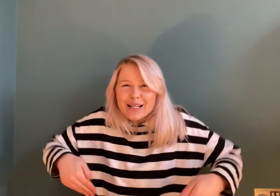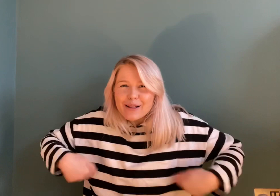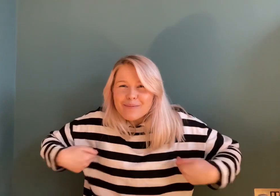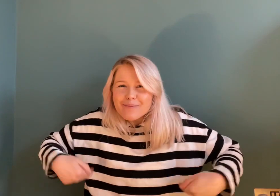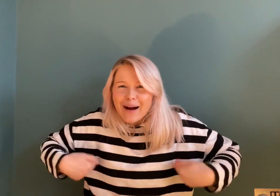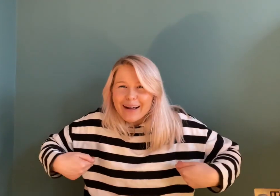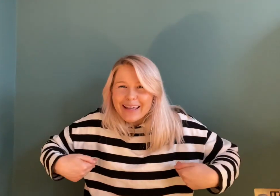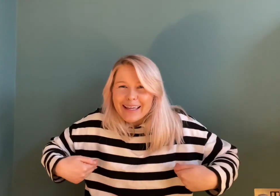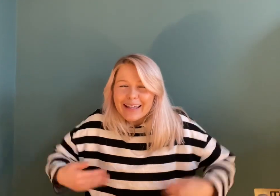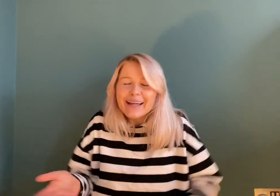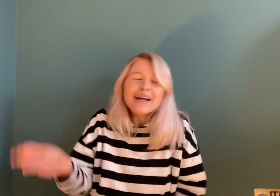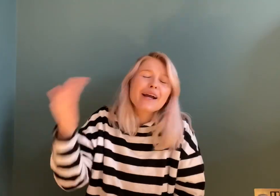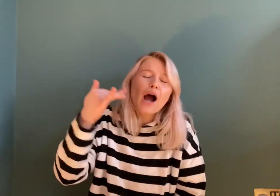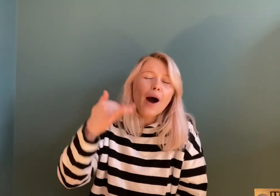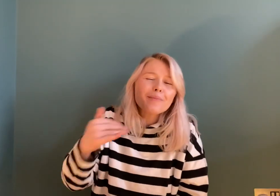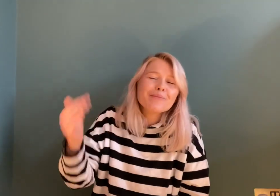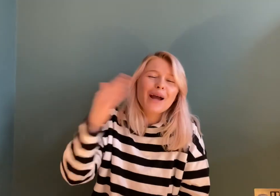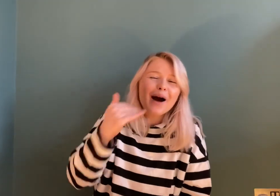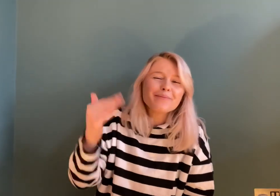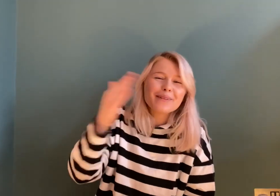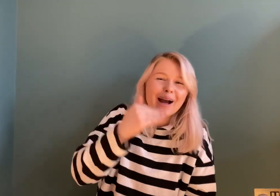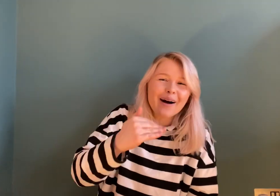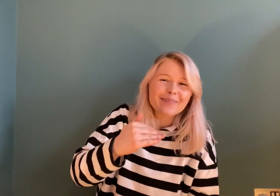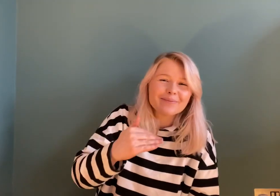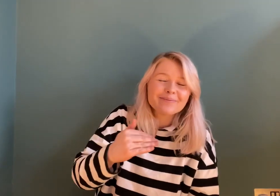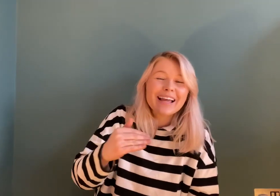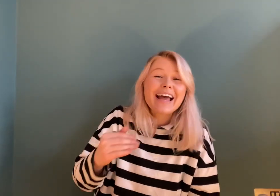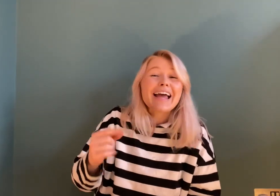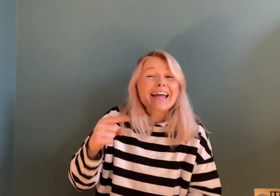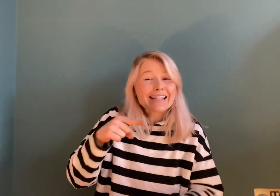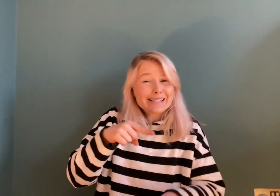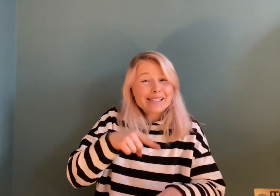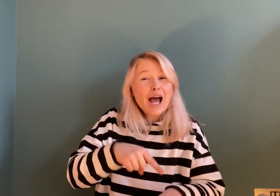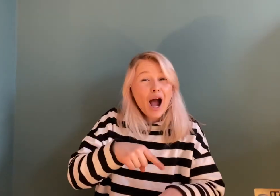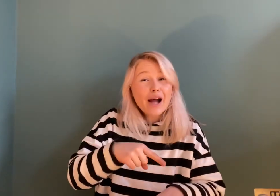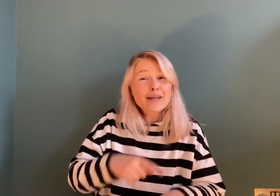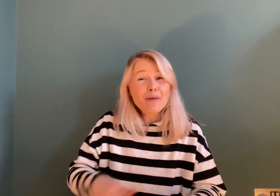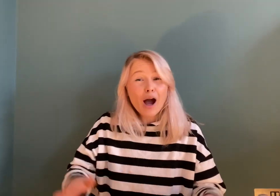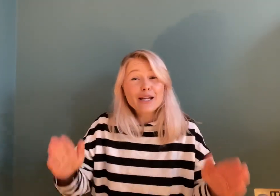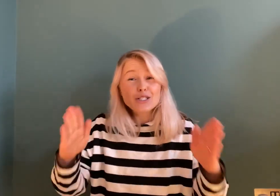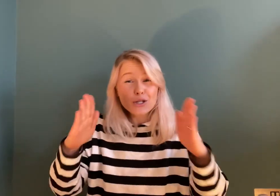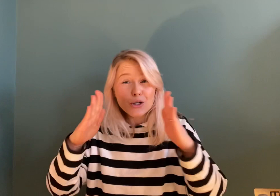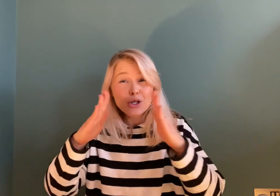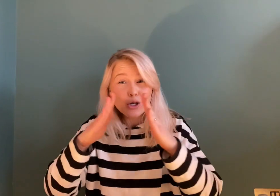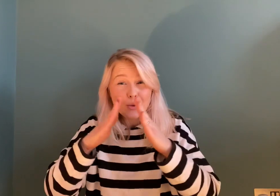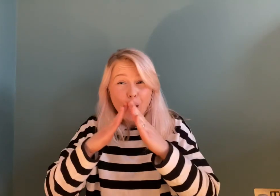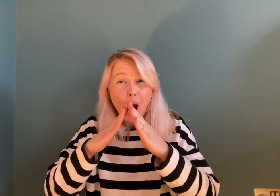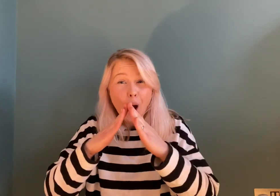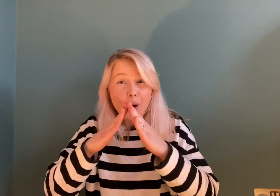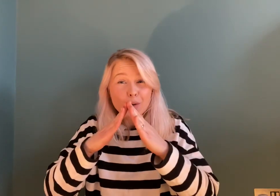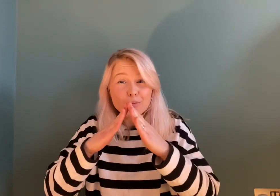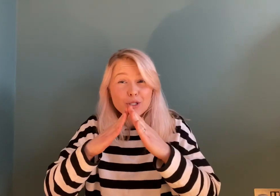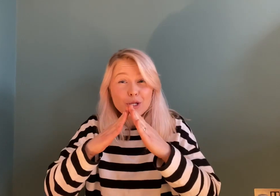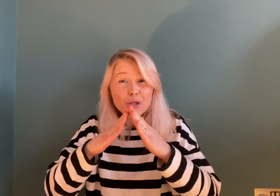monkey, come, come, come. Um, it's time I took you home to